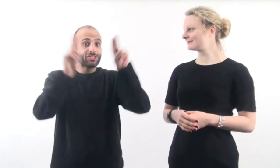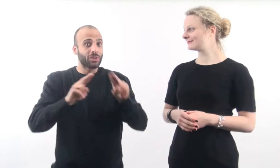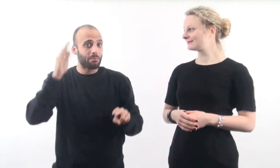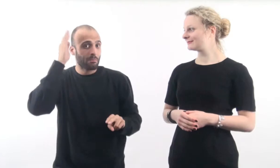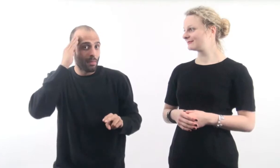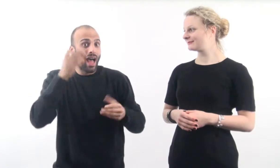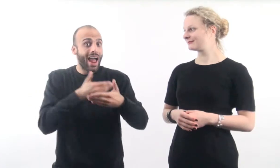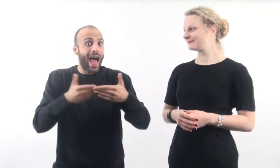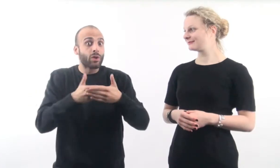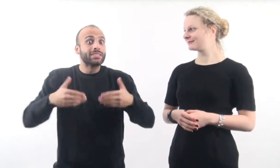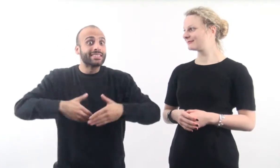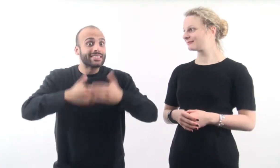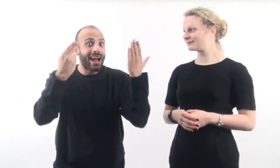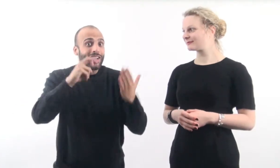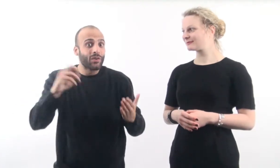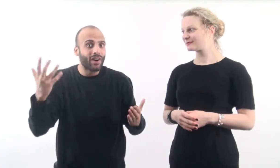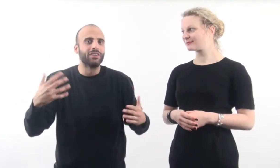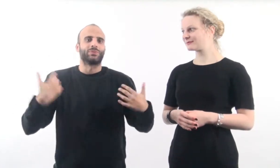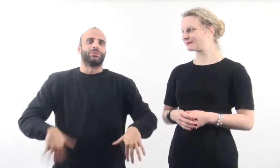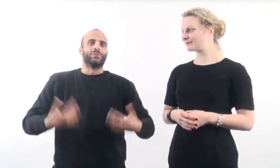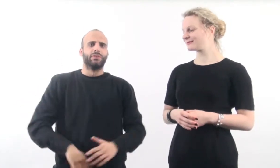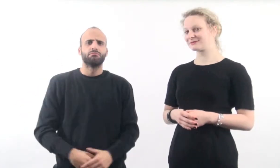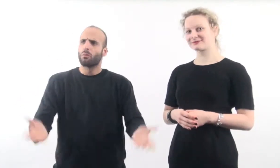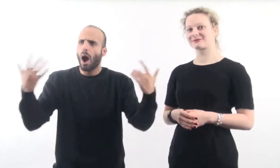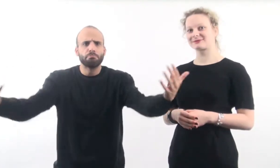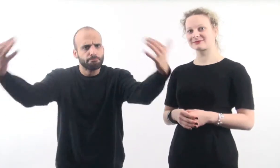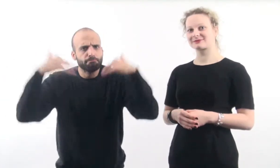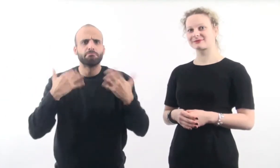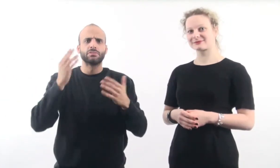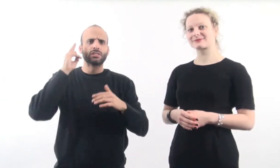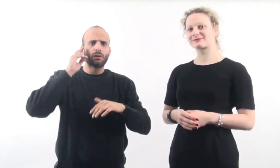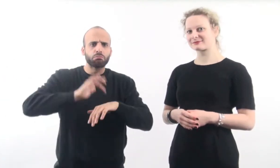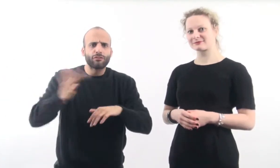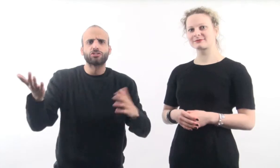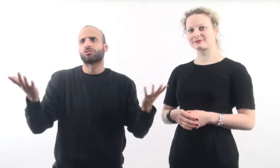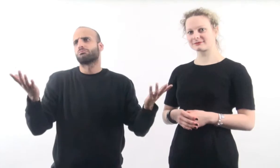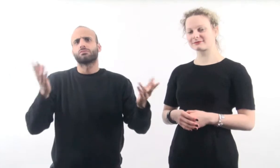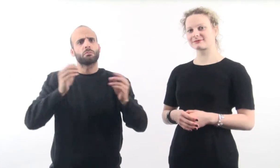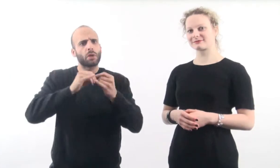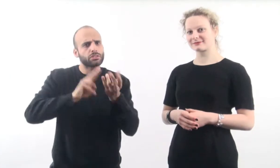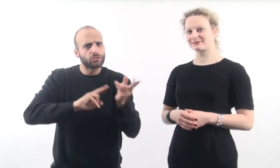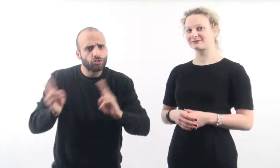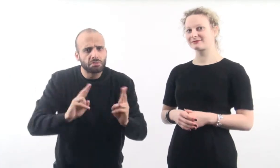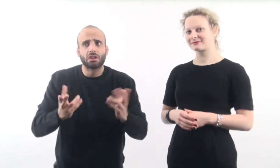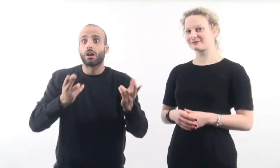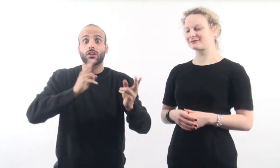in honour of International Mother Language Day. We welcome Deaf professionals, BSL